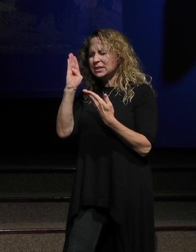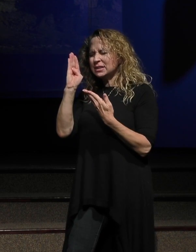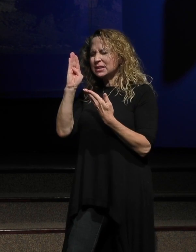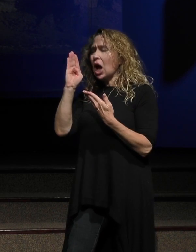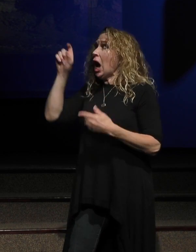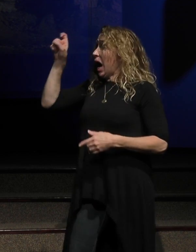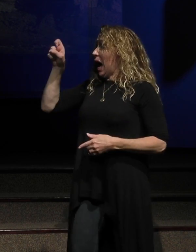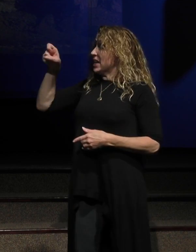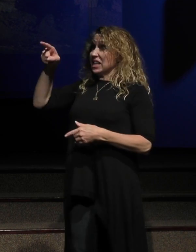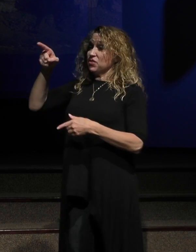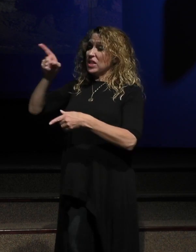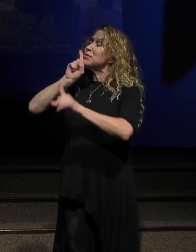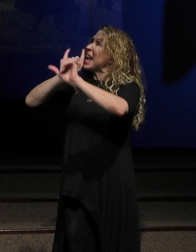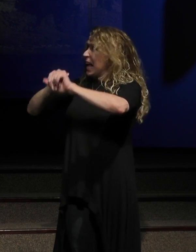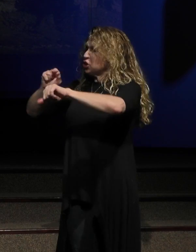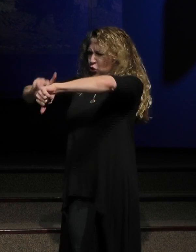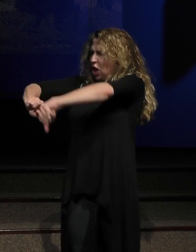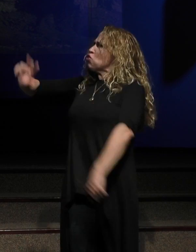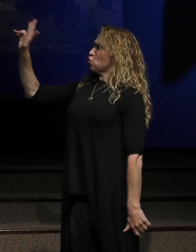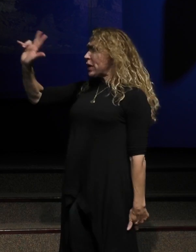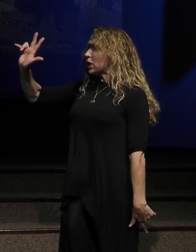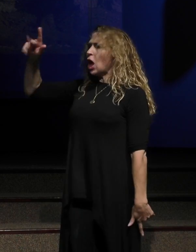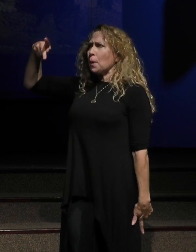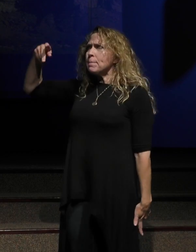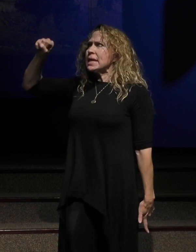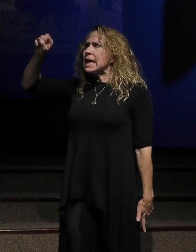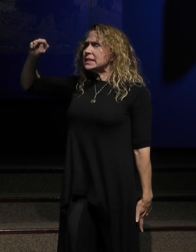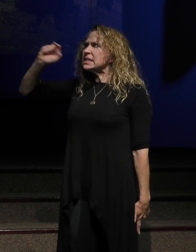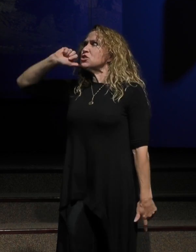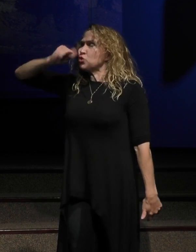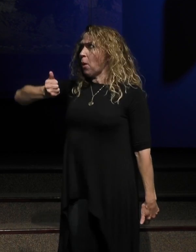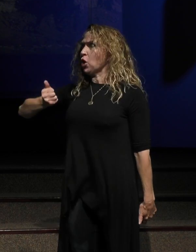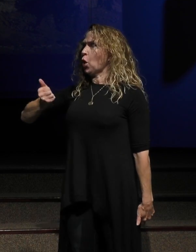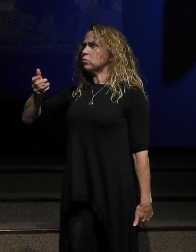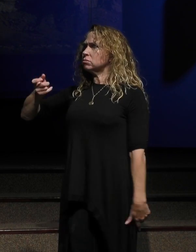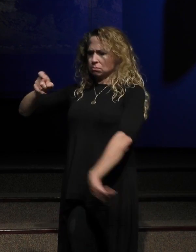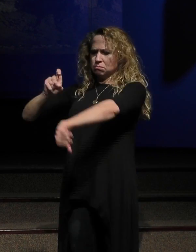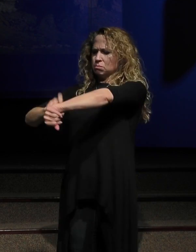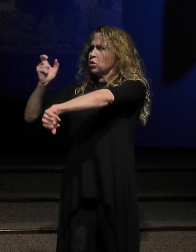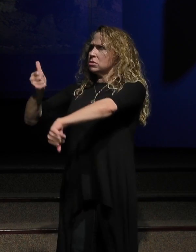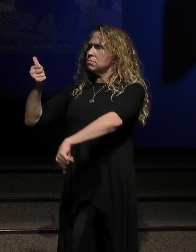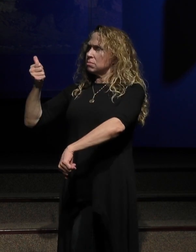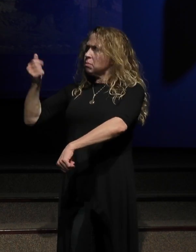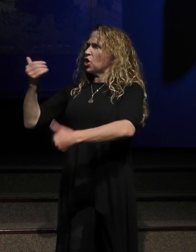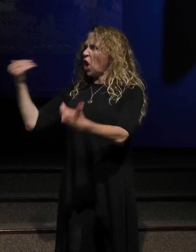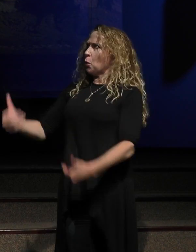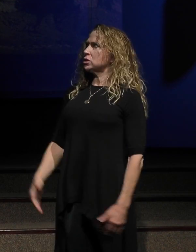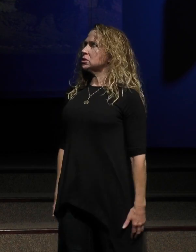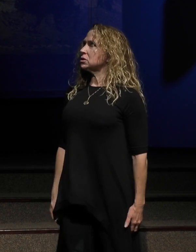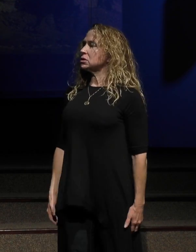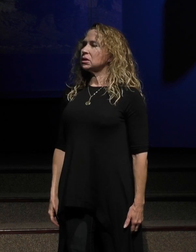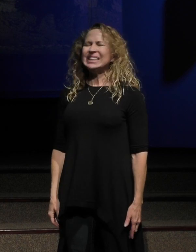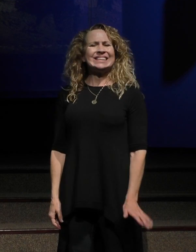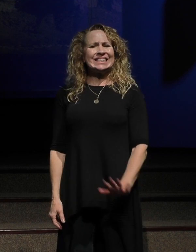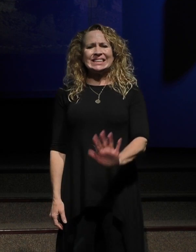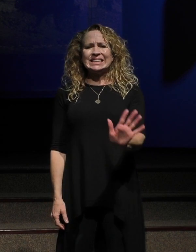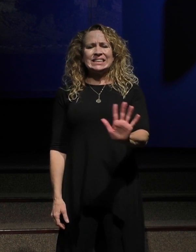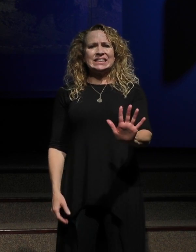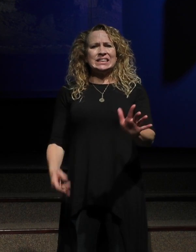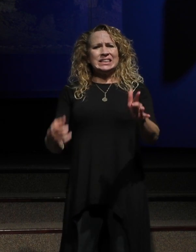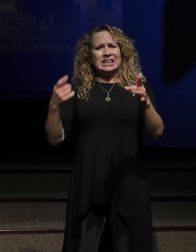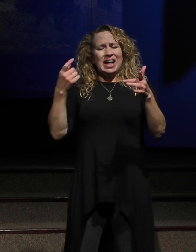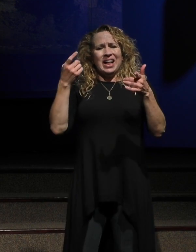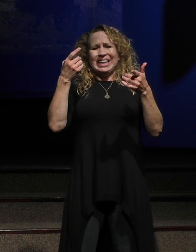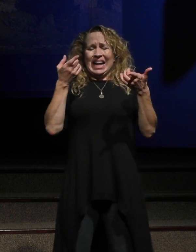I need this prayer answered by three o'clock Pacific Standard Time tomorrow. See, when we do that, it totally